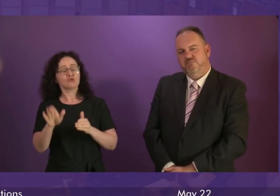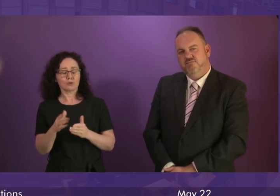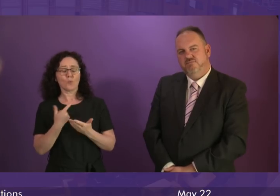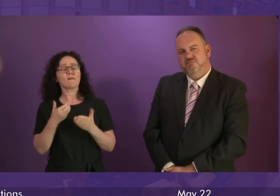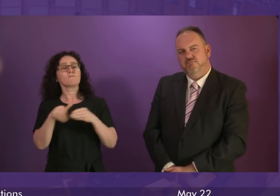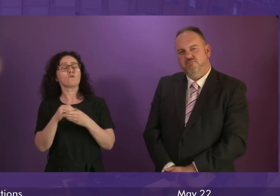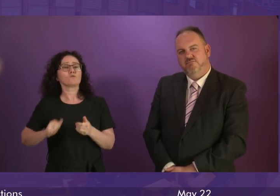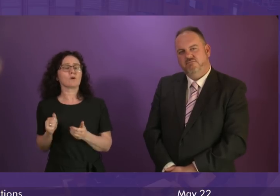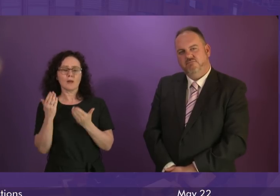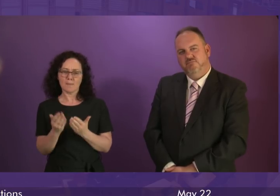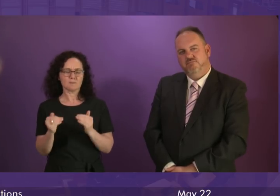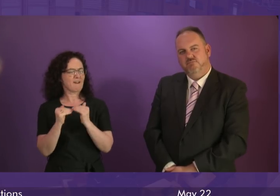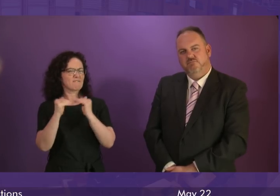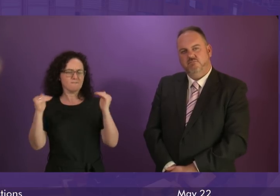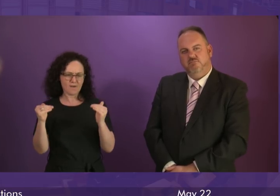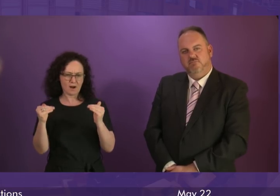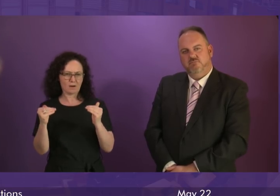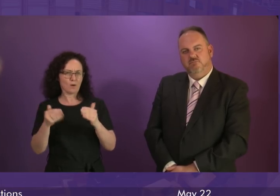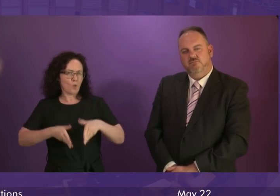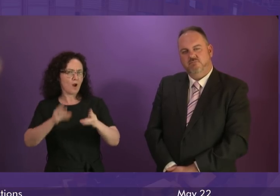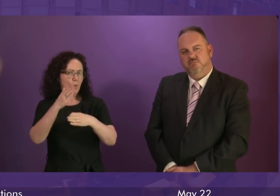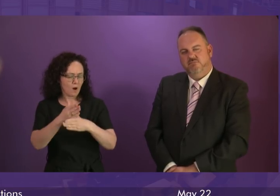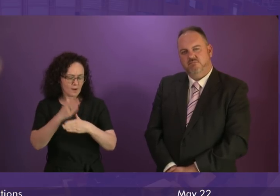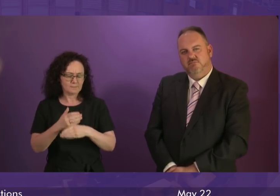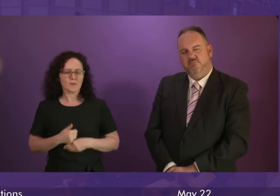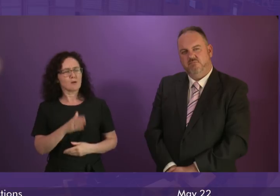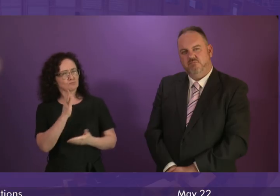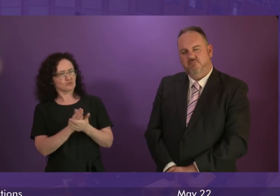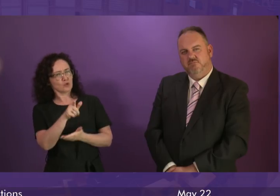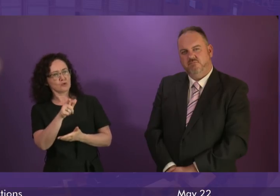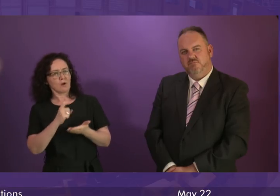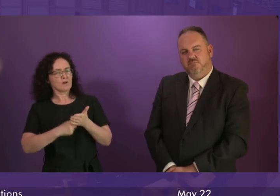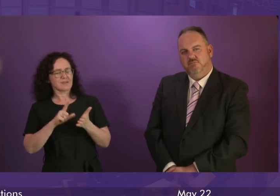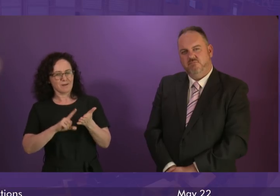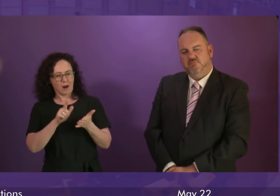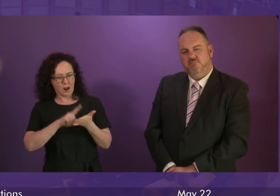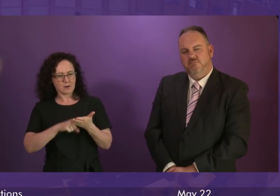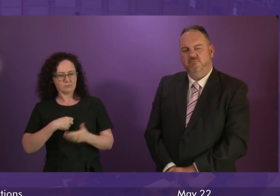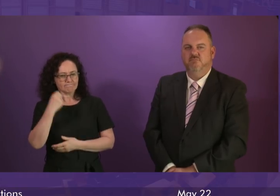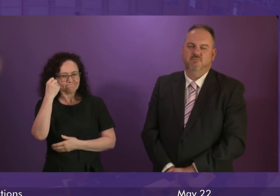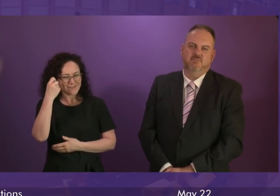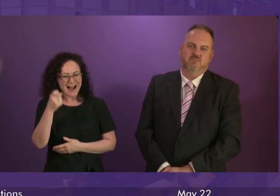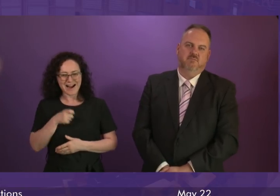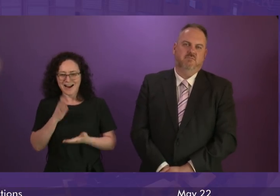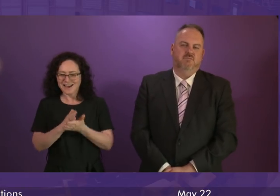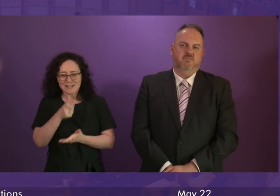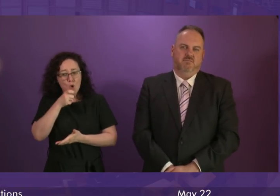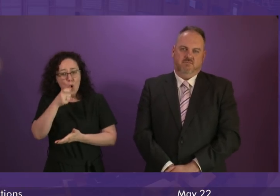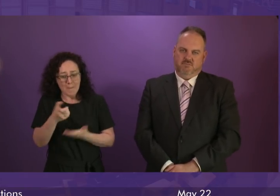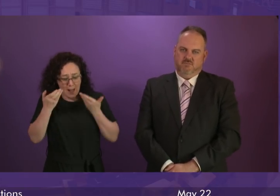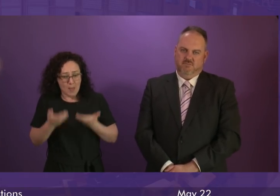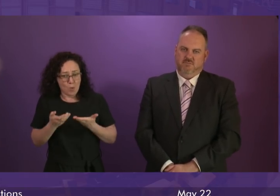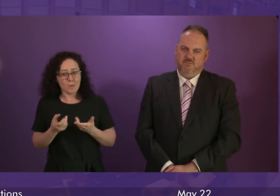you know, that message is unequivocal, as I'm sure Richard Leonard will appreciate. It would not be helpful to anybody for me to comment further on the detail of